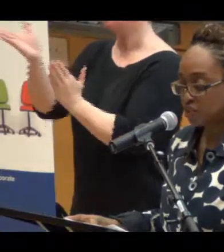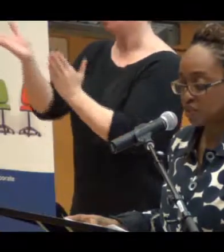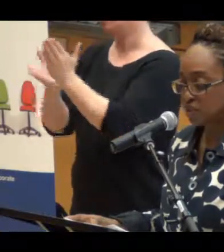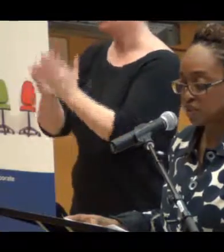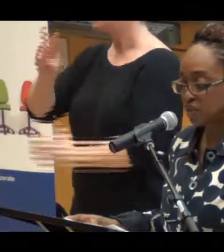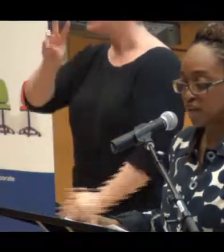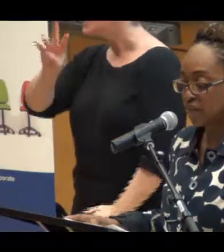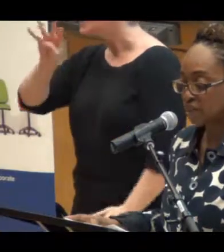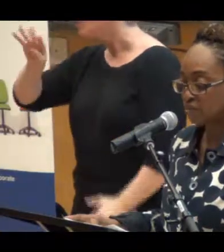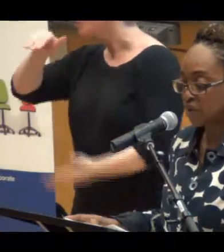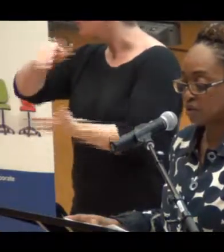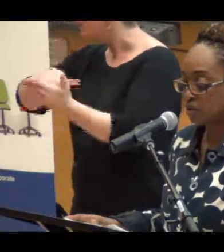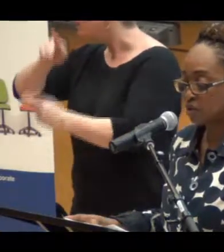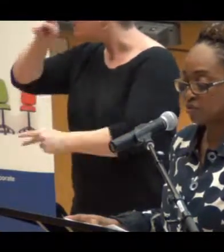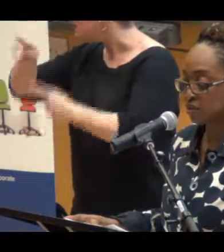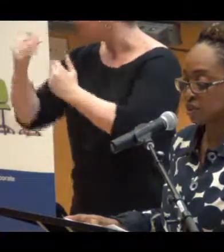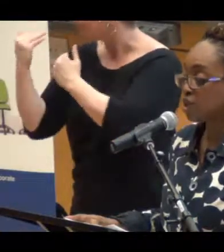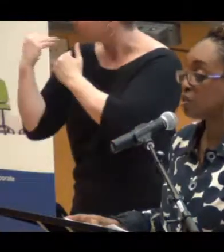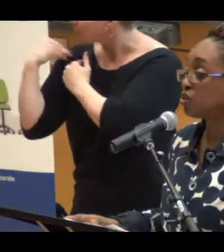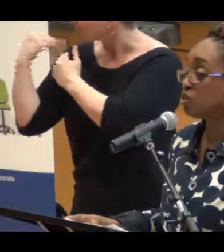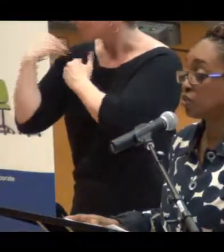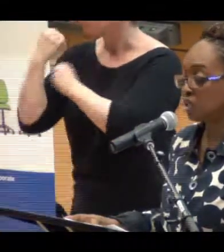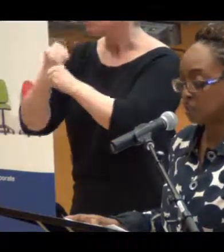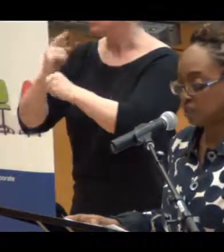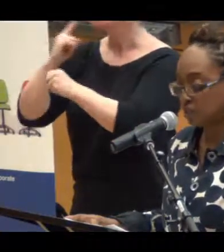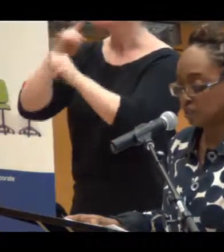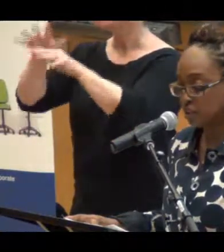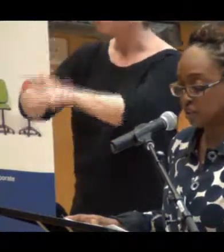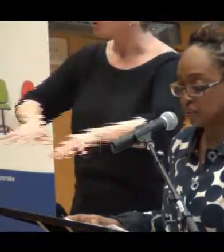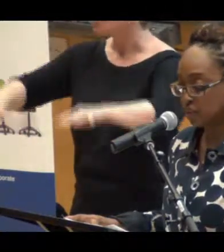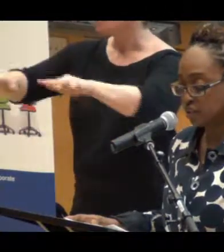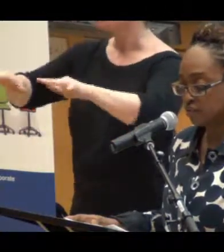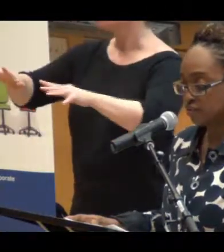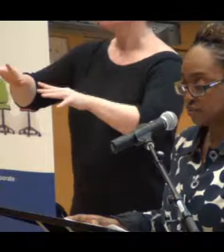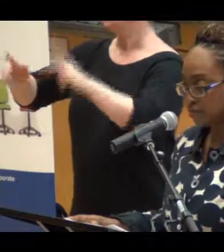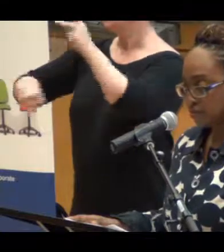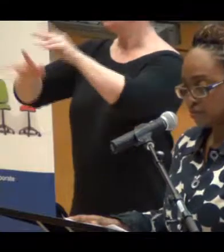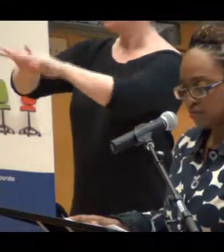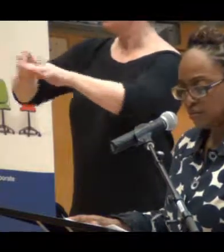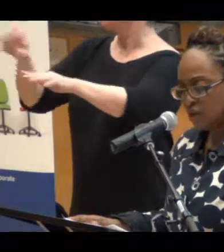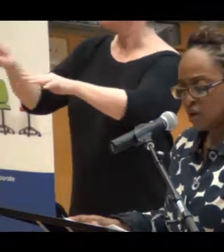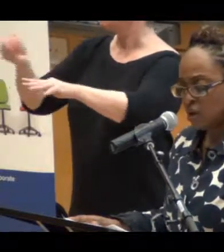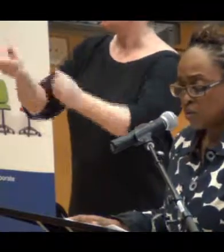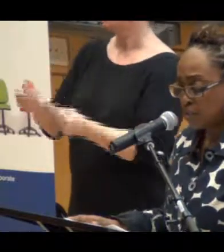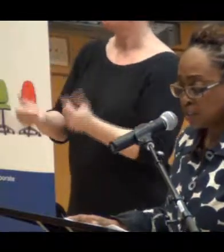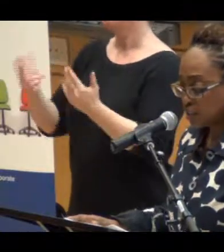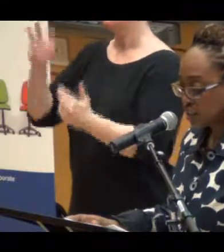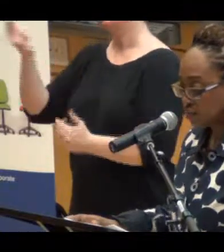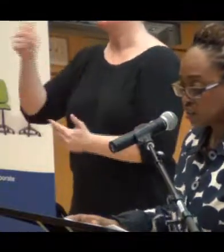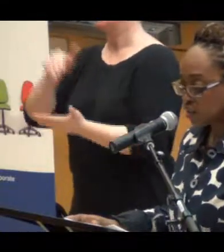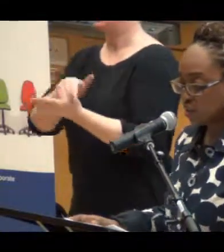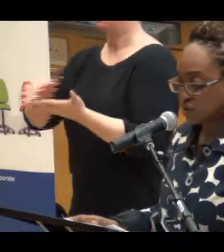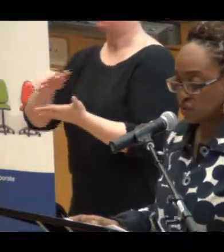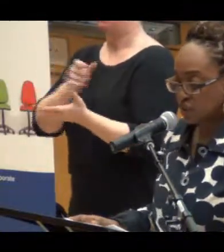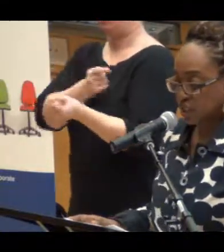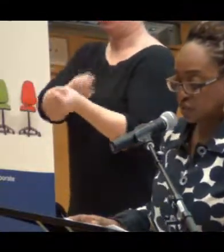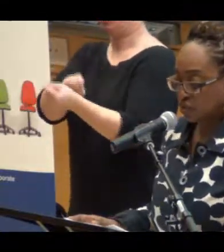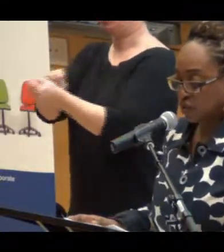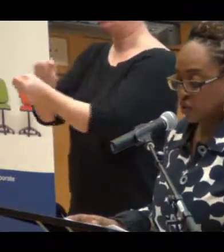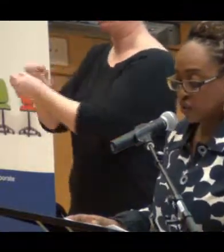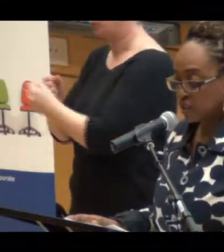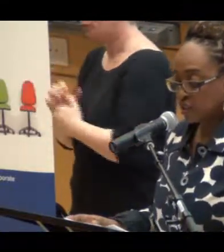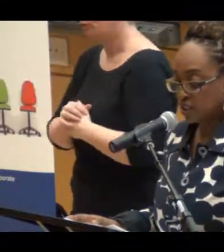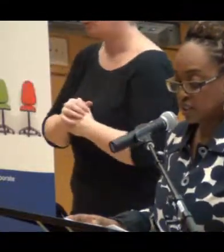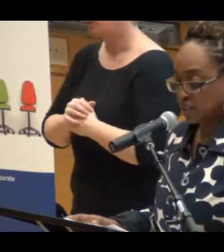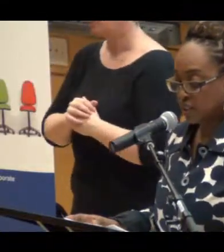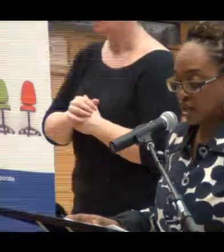charged with delivering excellent public service to 13 million Ontarians. Bringing significant culture change